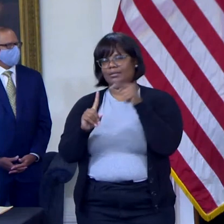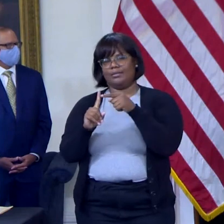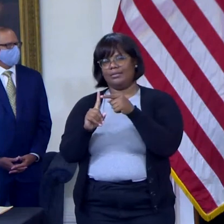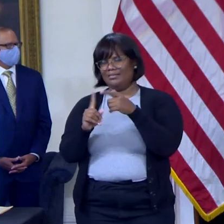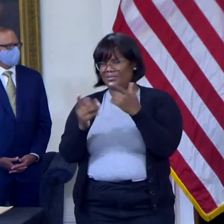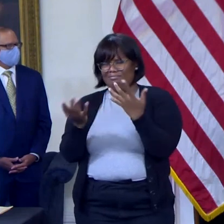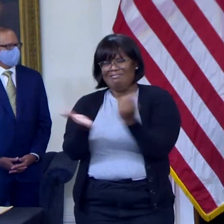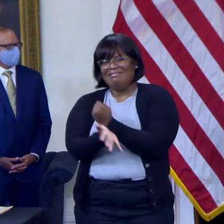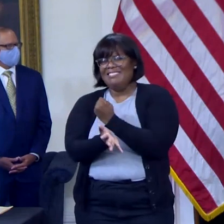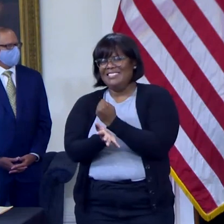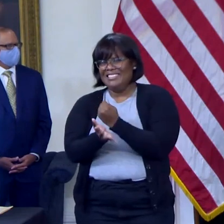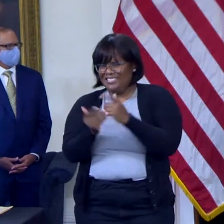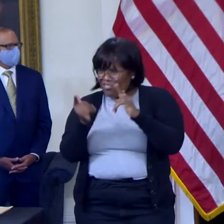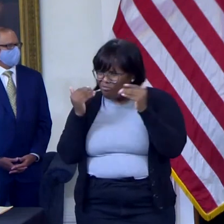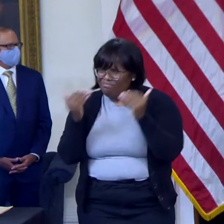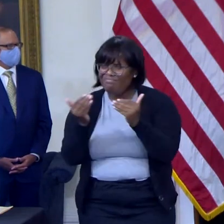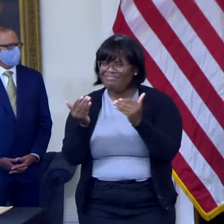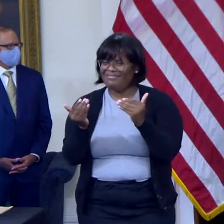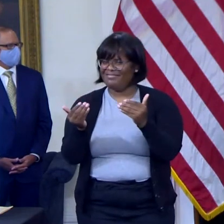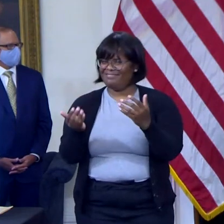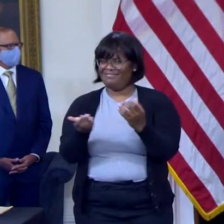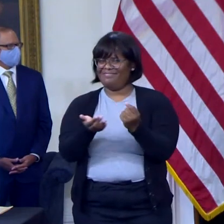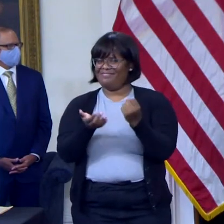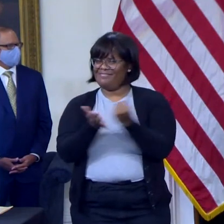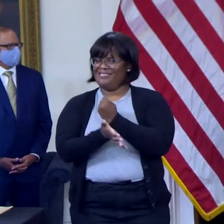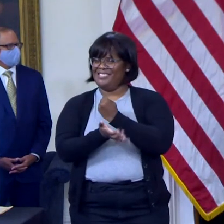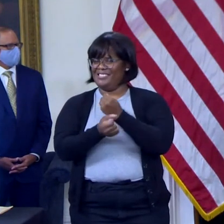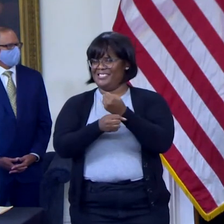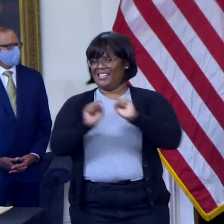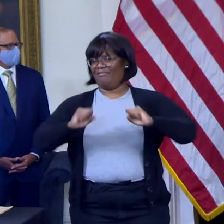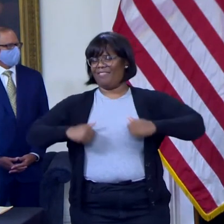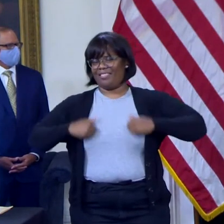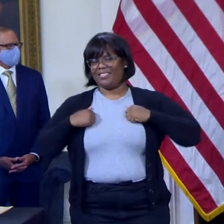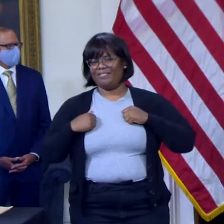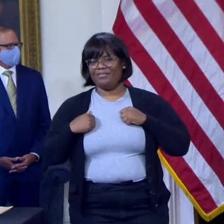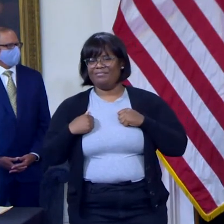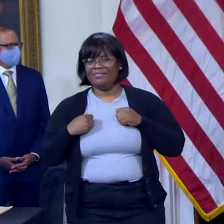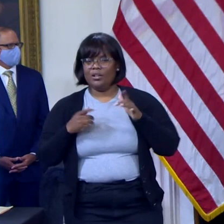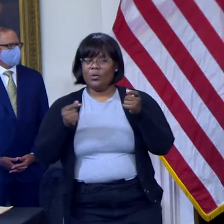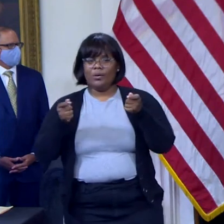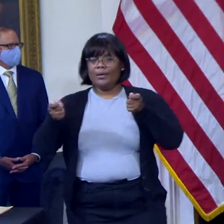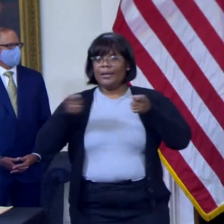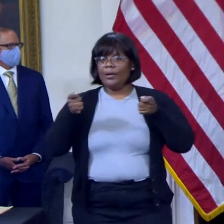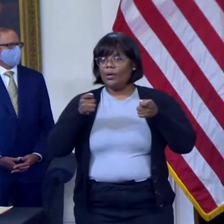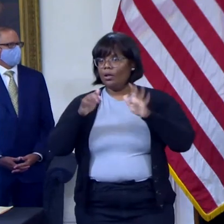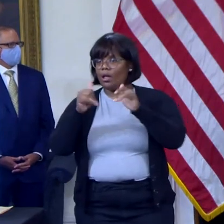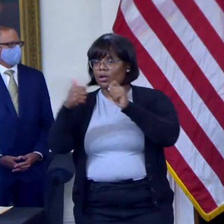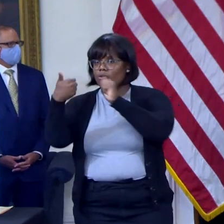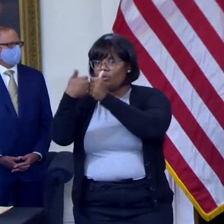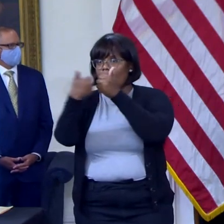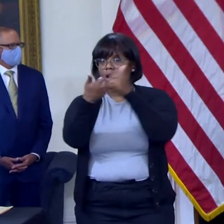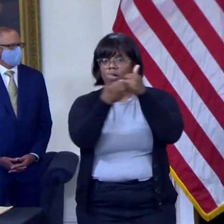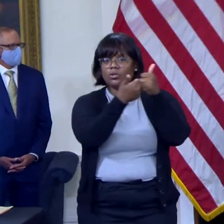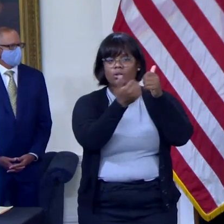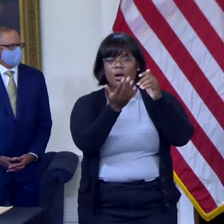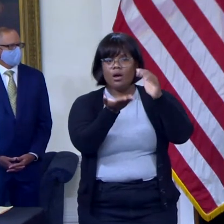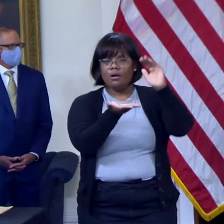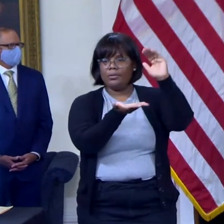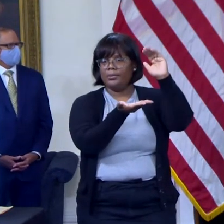drive us forward and deal with the challenges associated with this pandemic. That now in June,